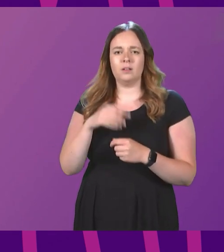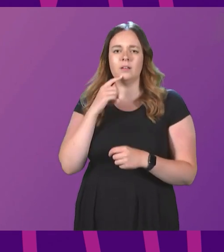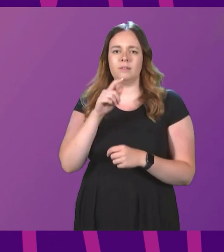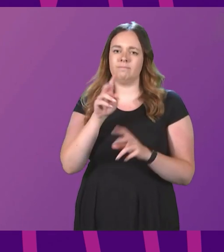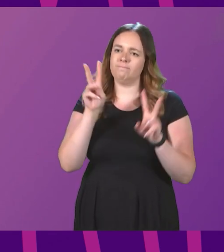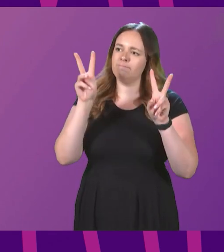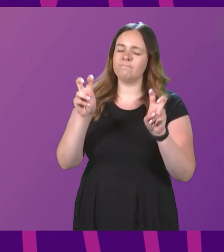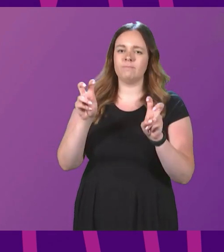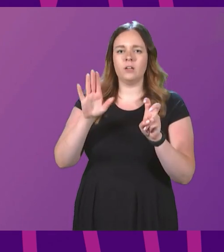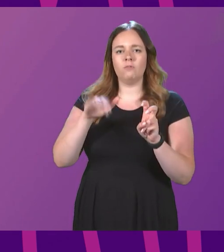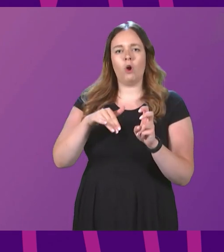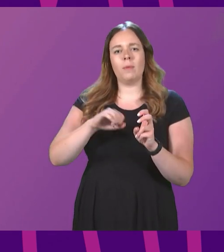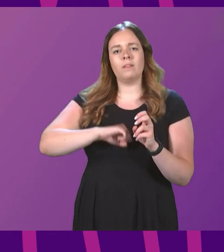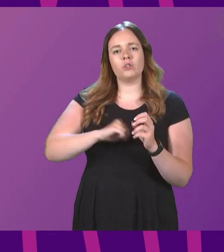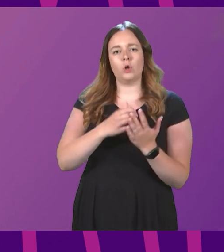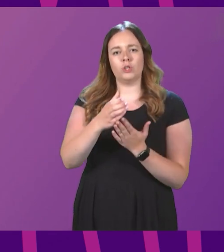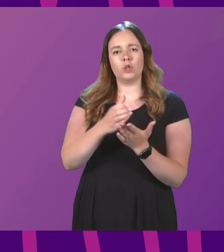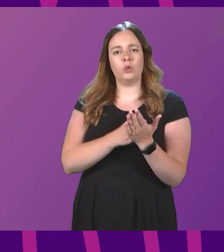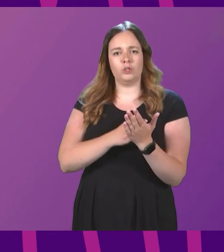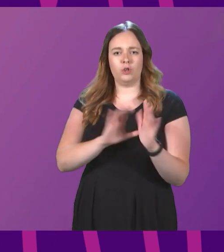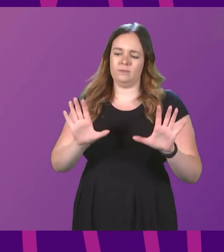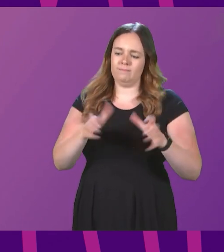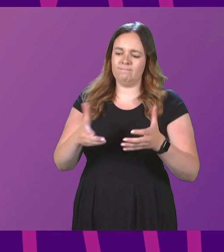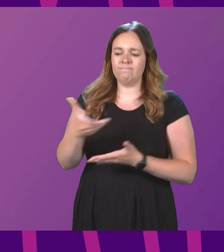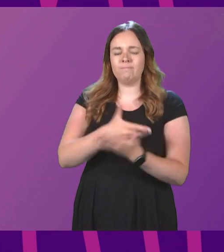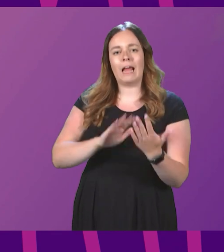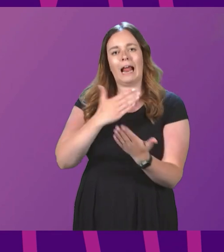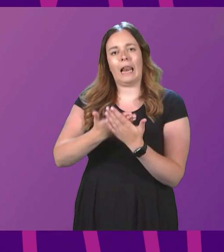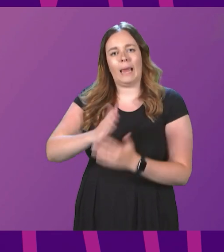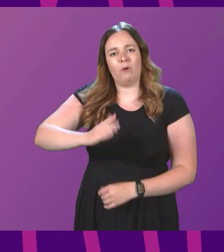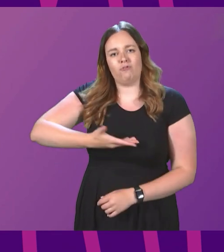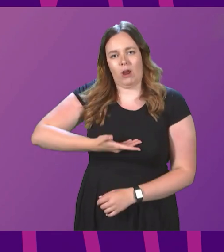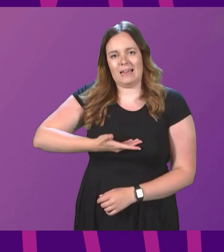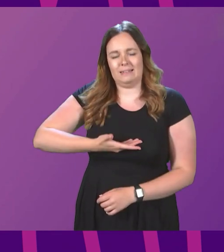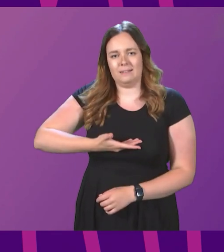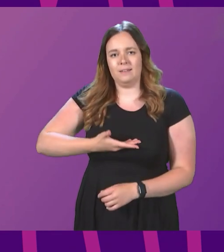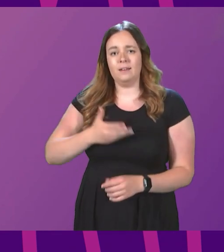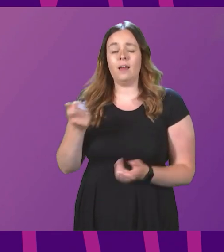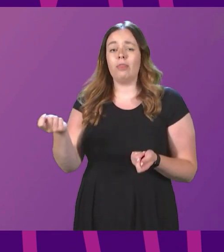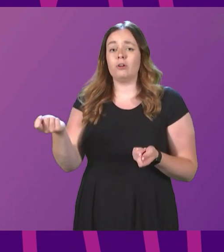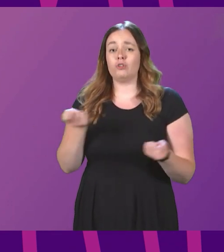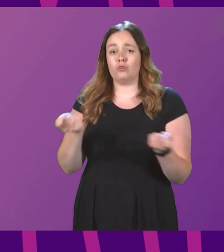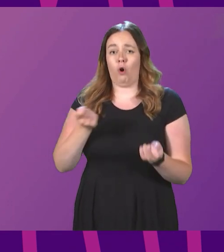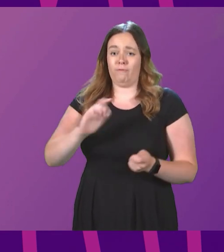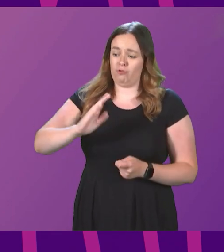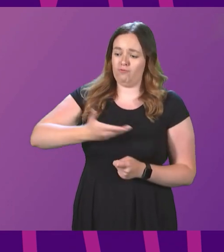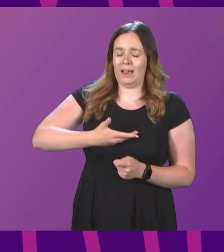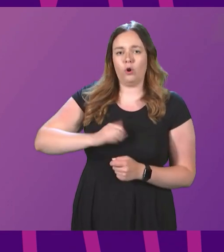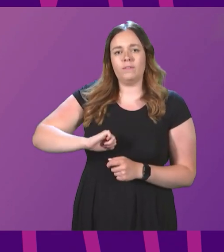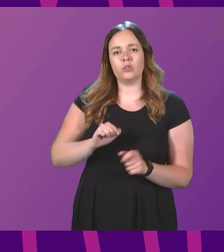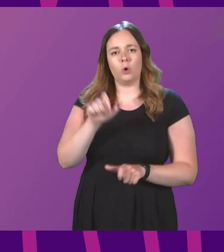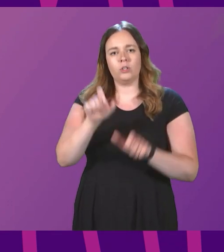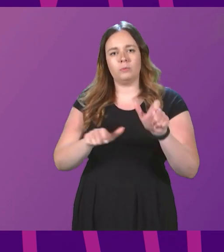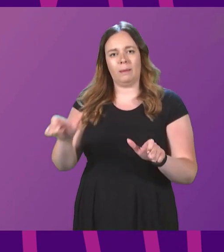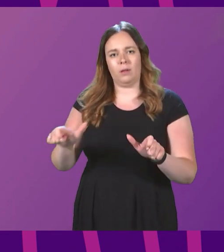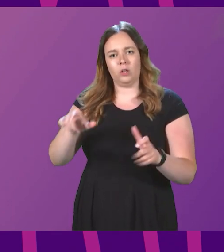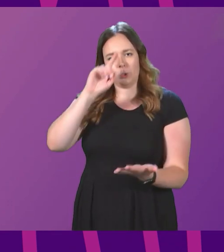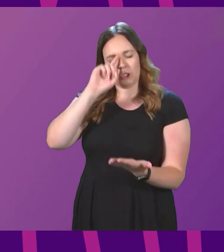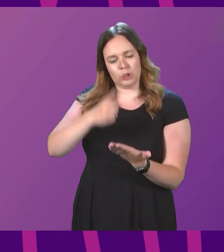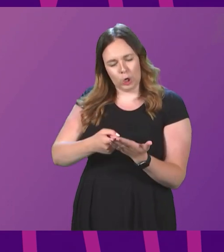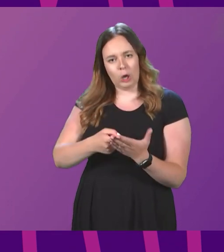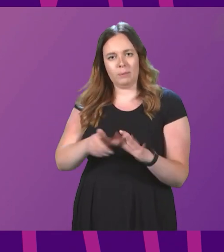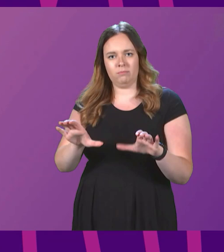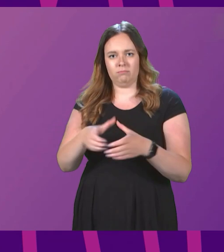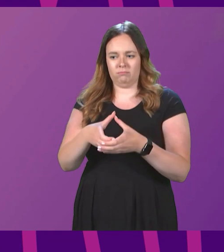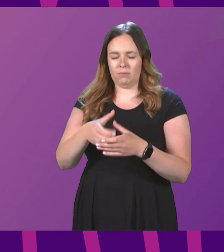words in the Scottish Constitutional Convention's claim of right. The sovereign rights of the Scottish people to determine the form